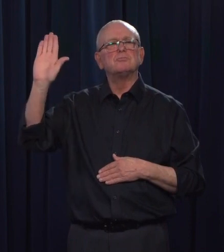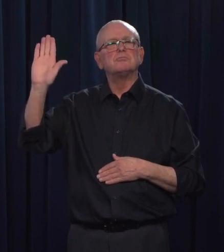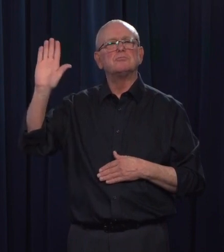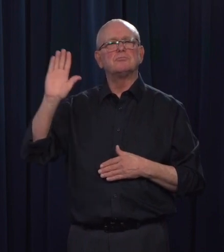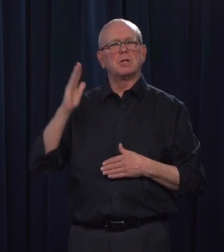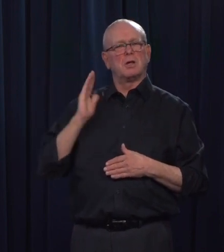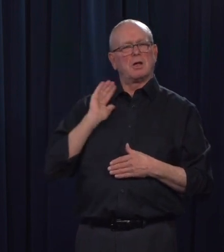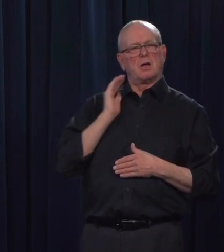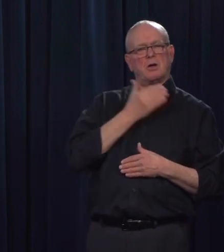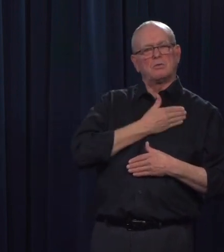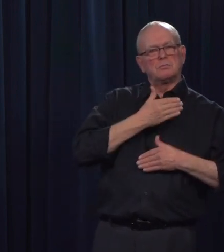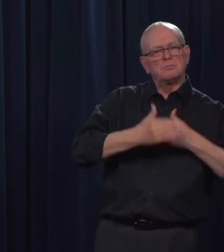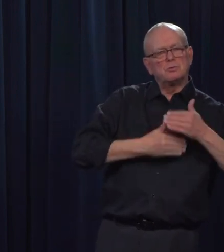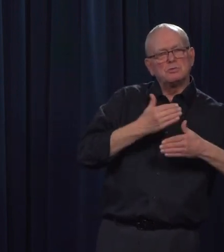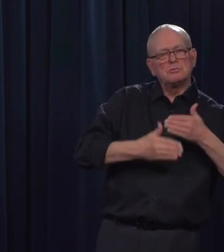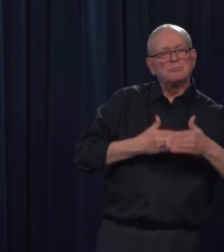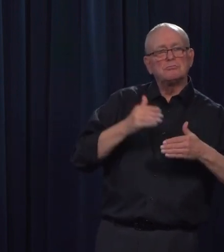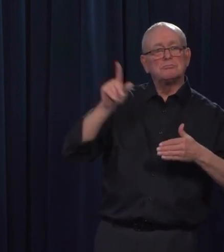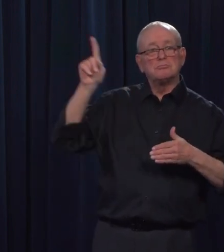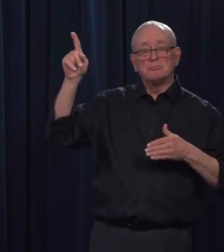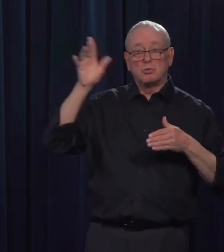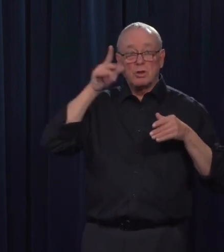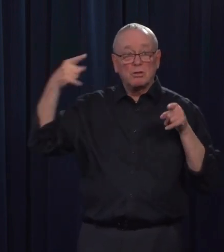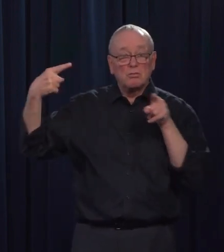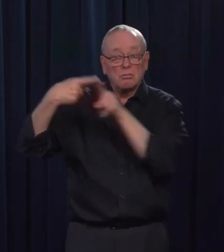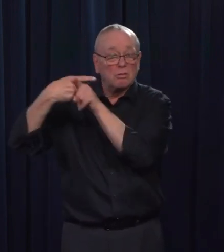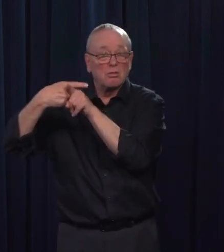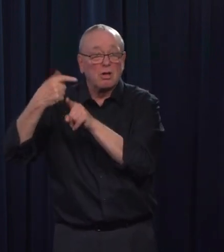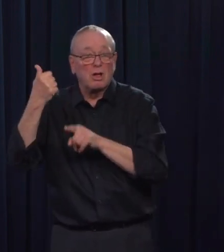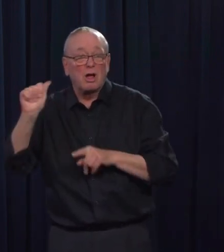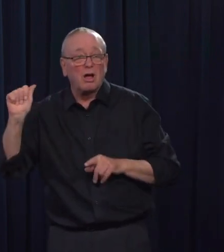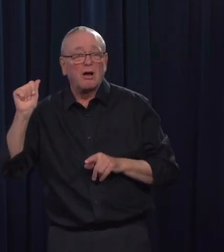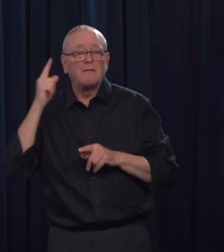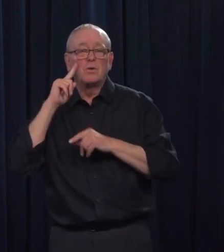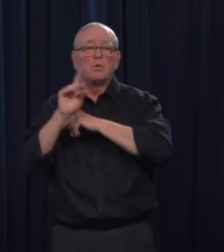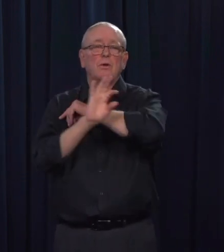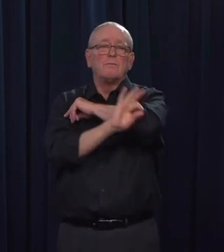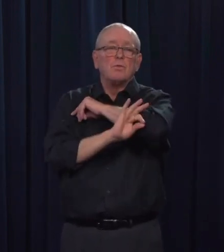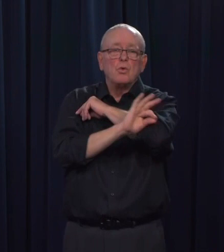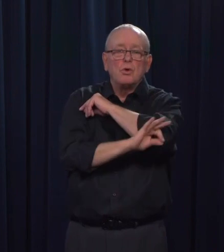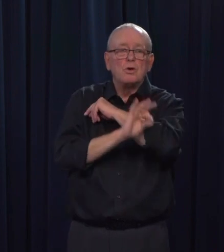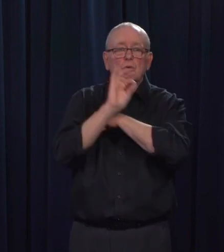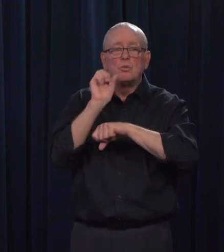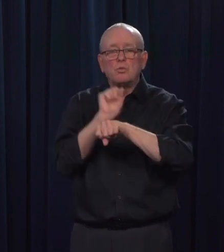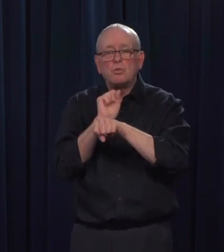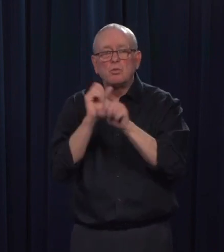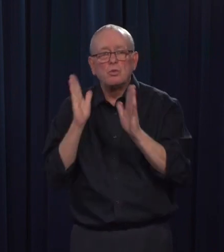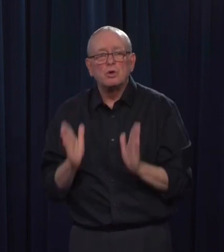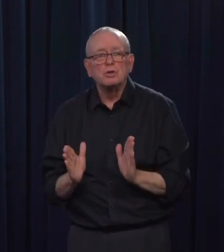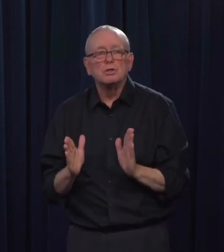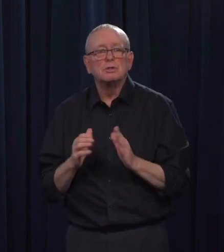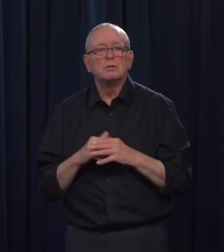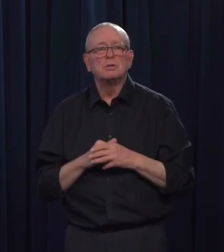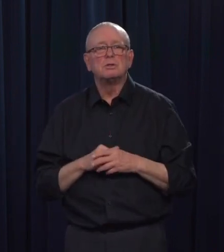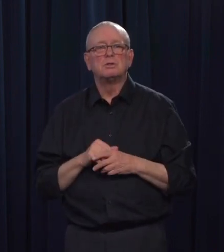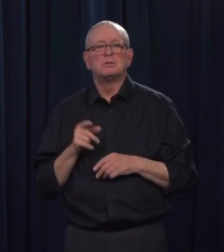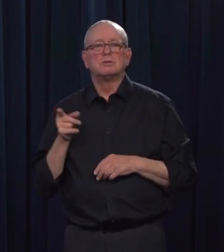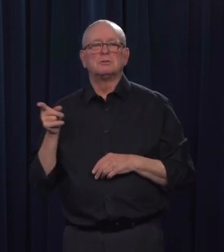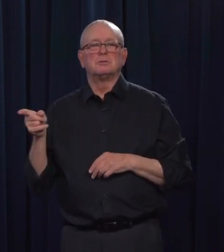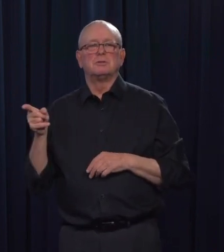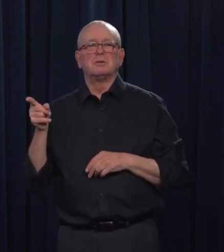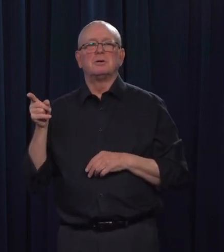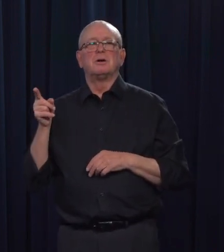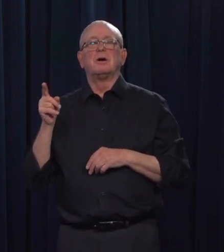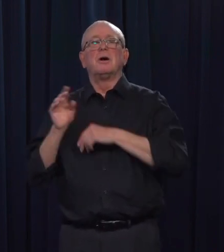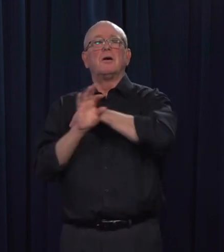worker program will continue. There's about 60,000 workers that come in. About a third of that come or go to the province of Ontario